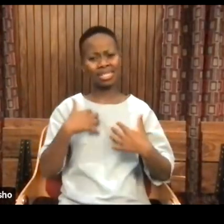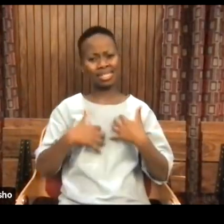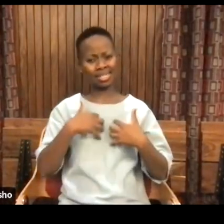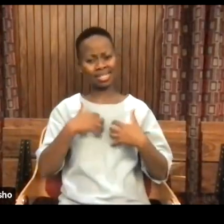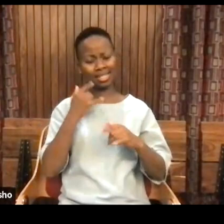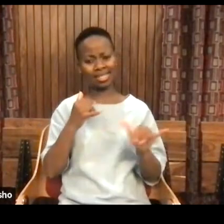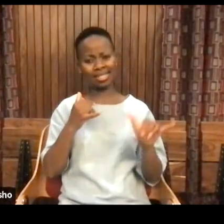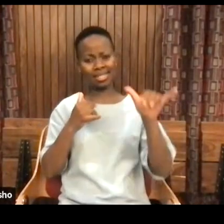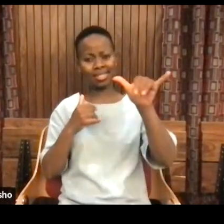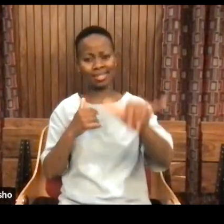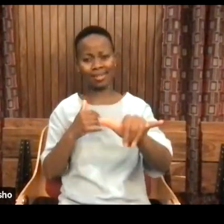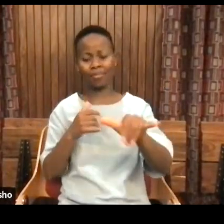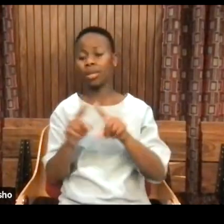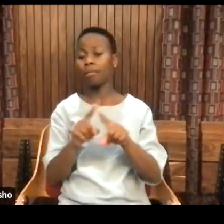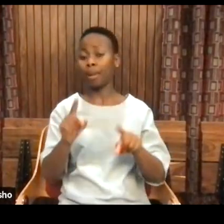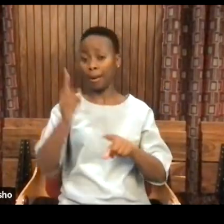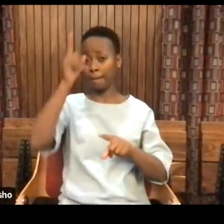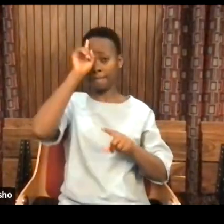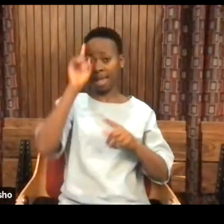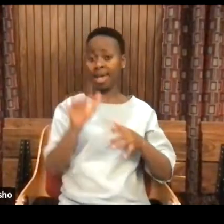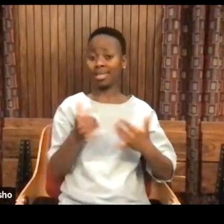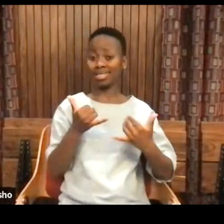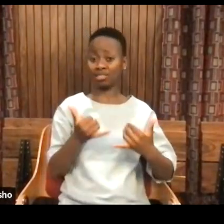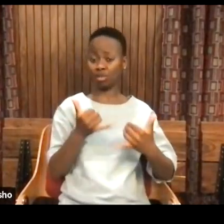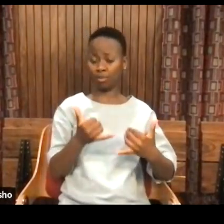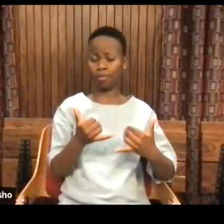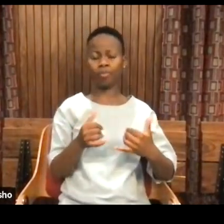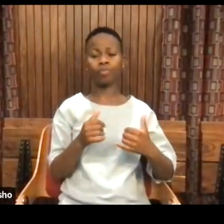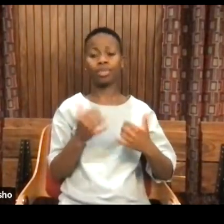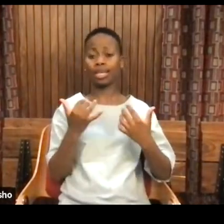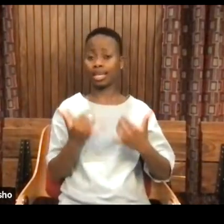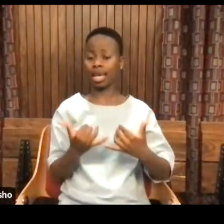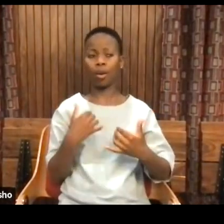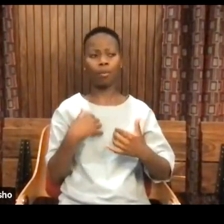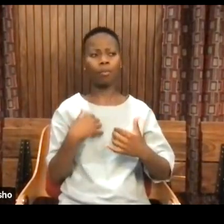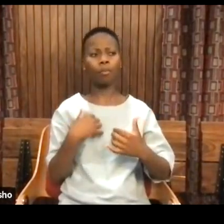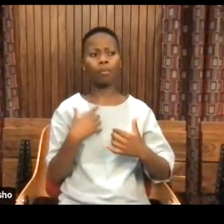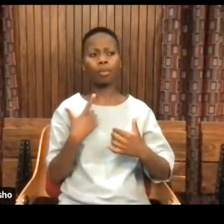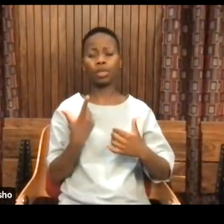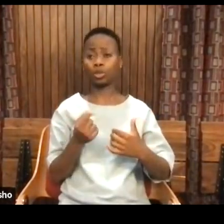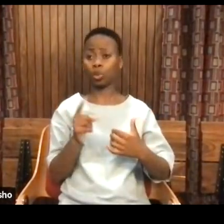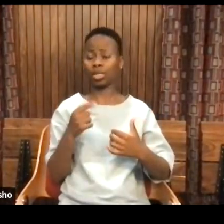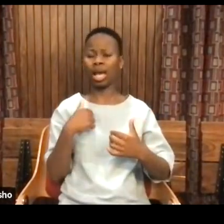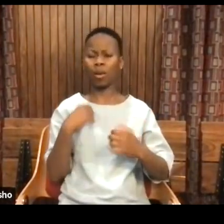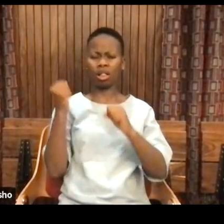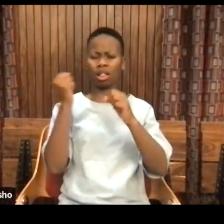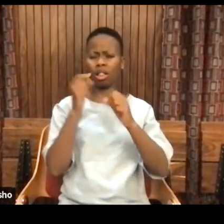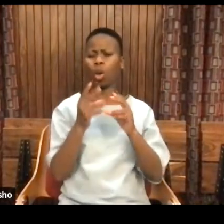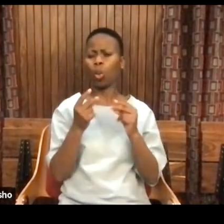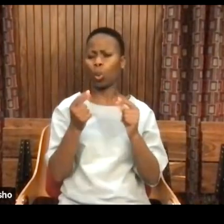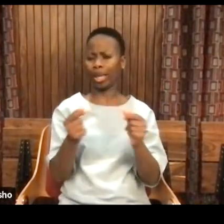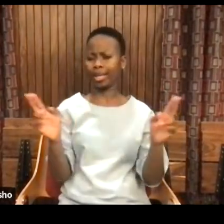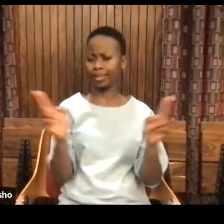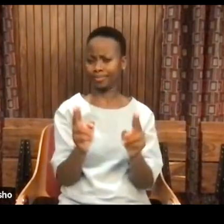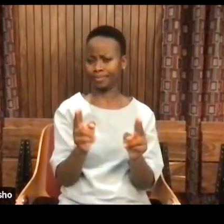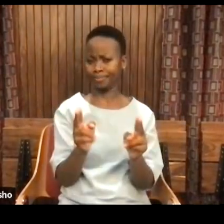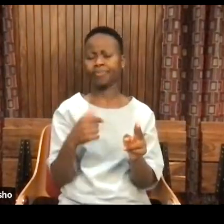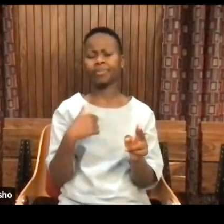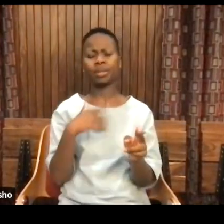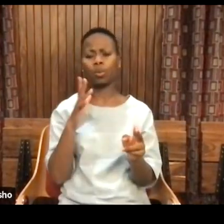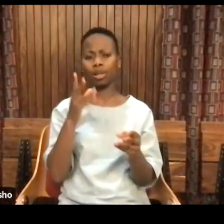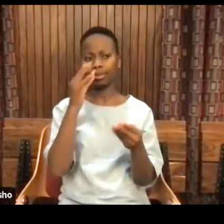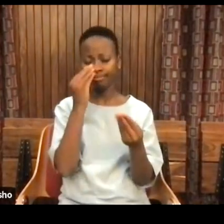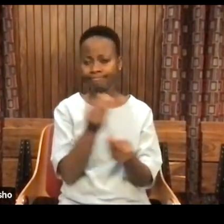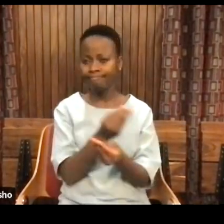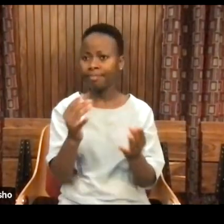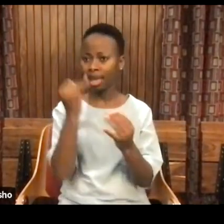So, when we talk about Black existentialism, what I'm going to do is go through it very quickly and offer some ideas